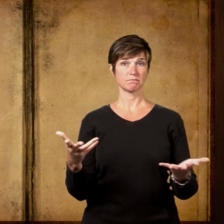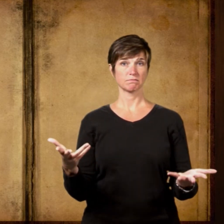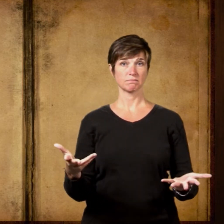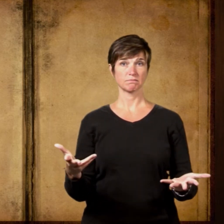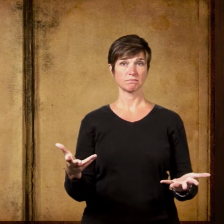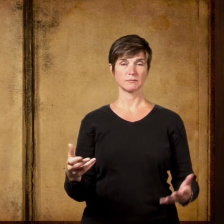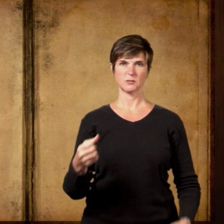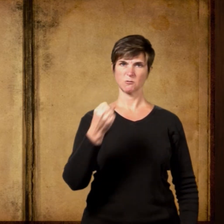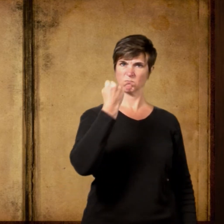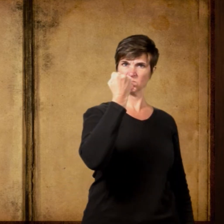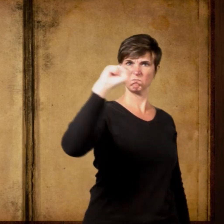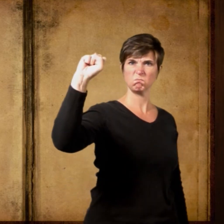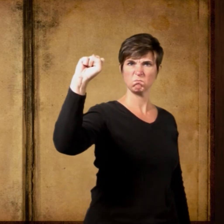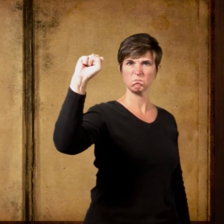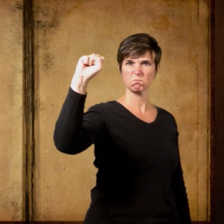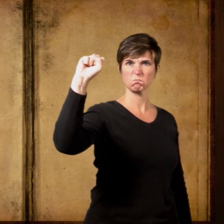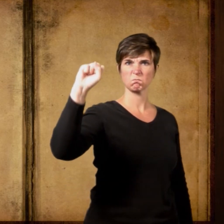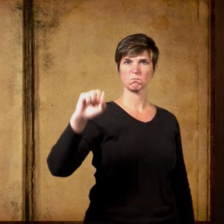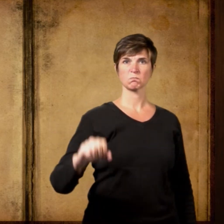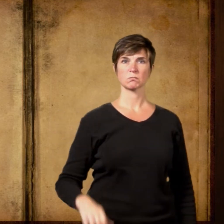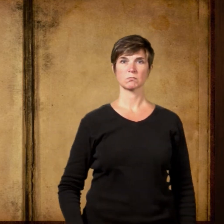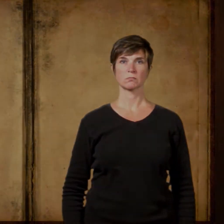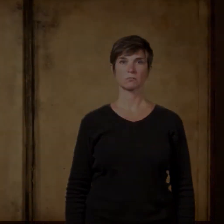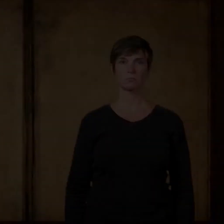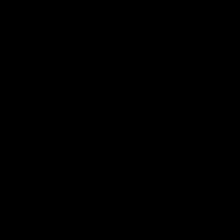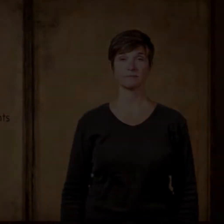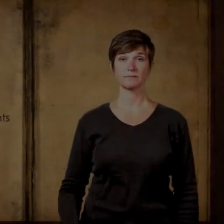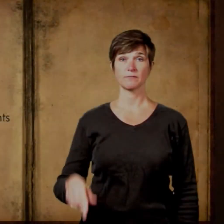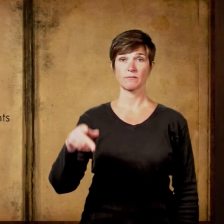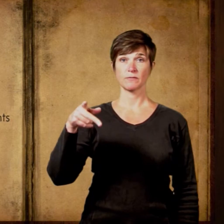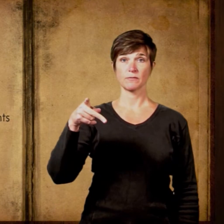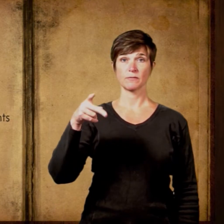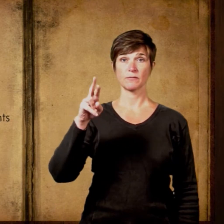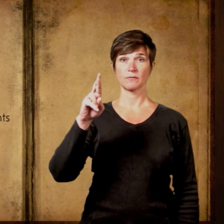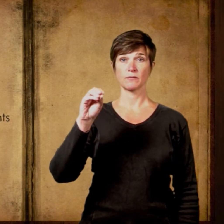With bold resistance Profusely